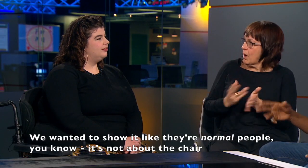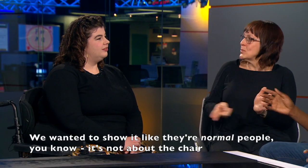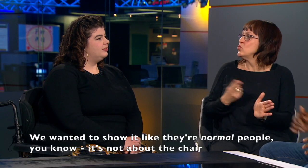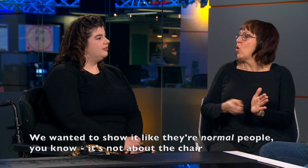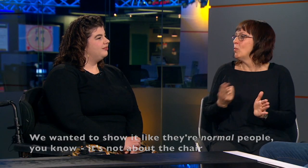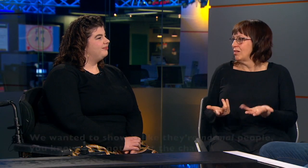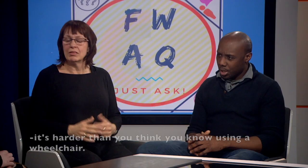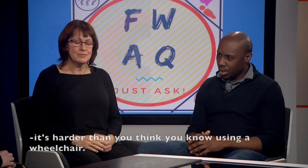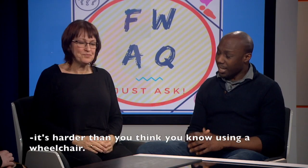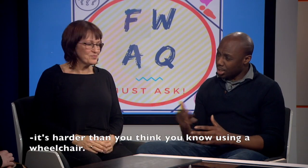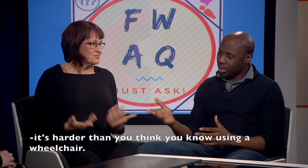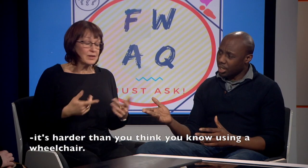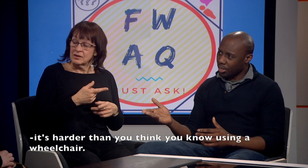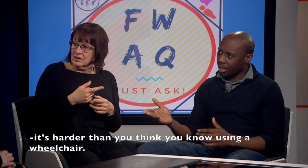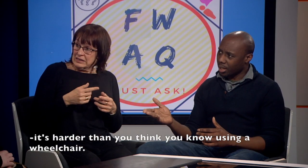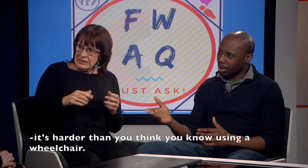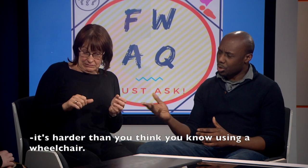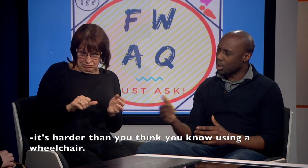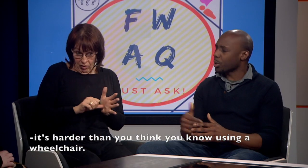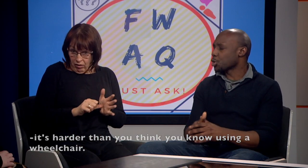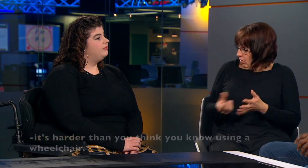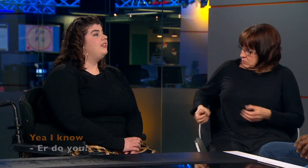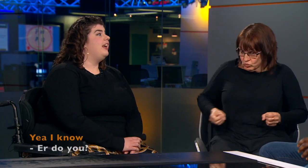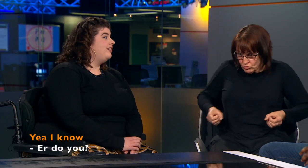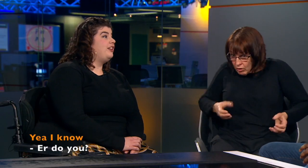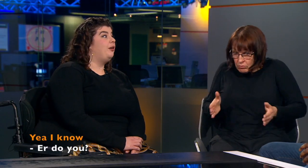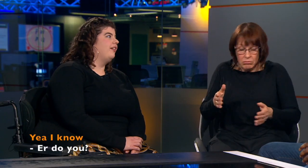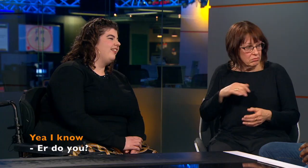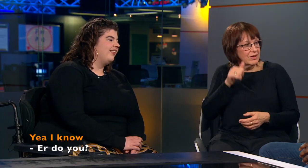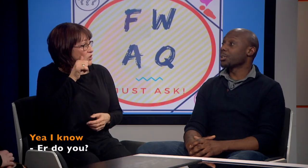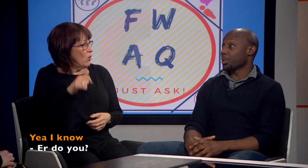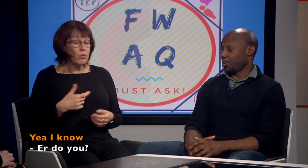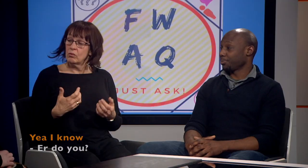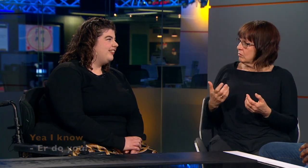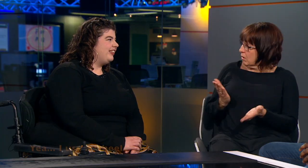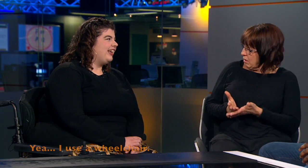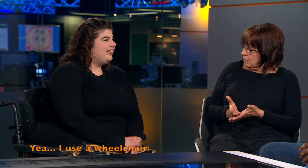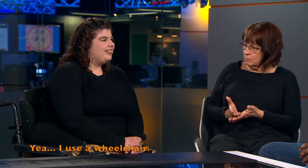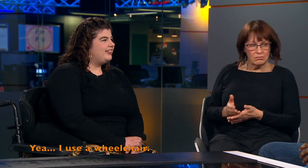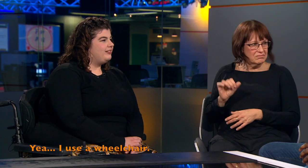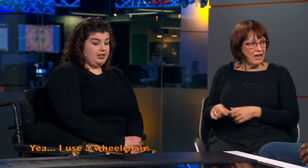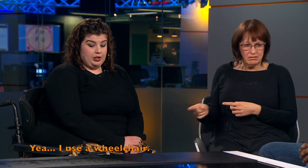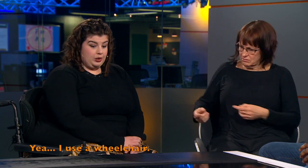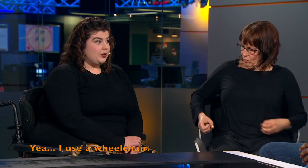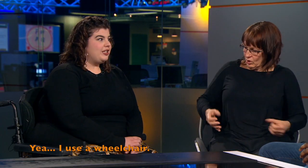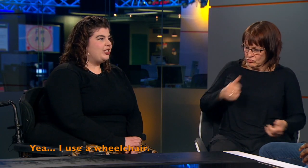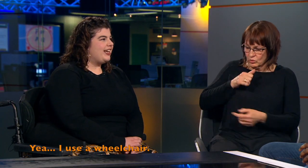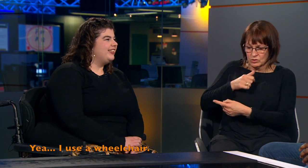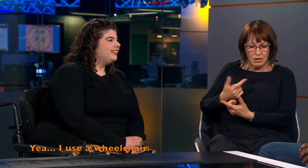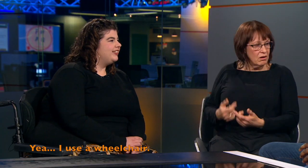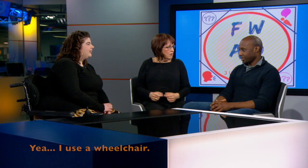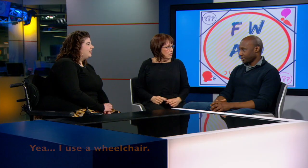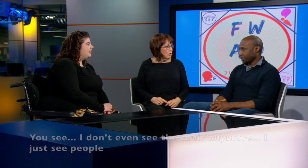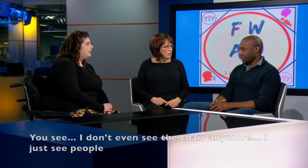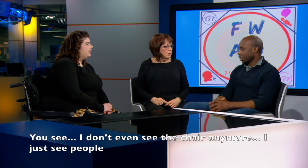You know, it's not about the chair. So it's harder than you think, you know, using a wheelchair. Yeah, I know. Do you? Yeah, I use a wheelchair.